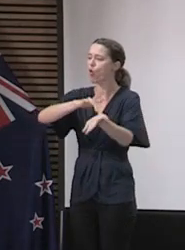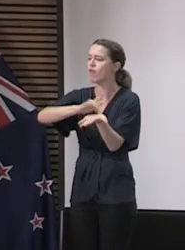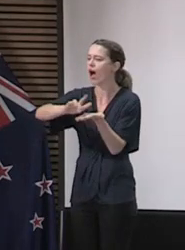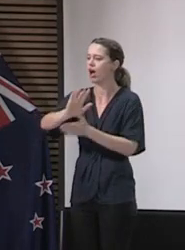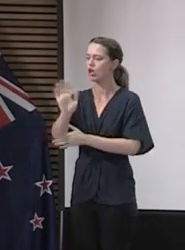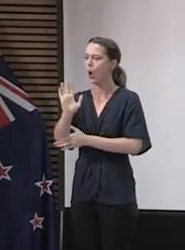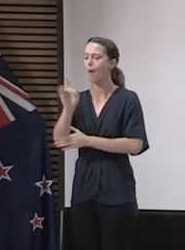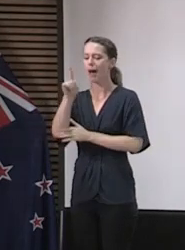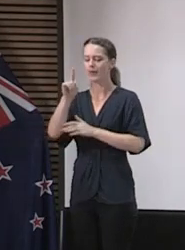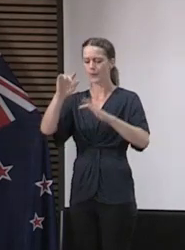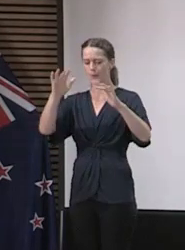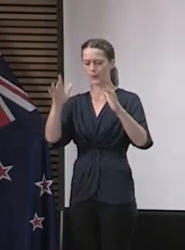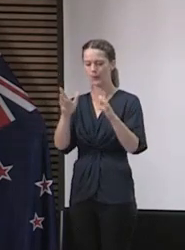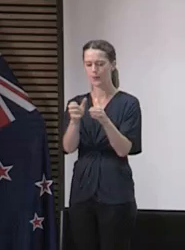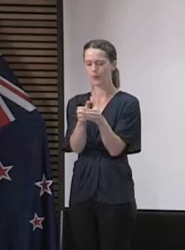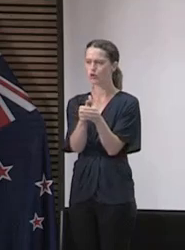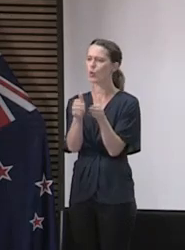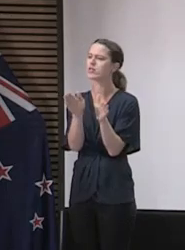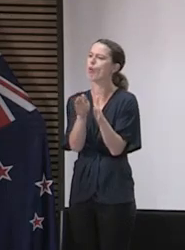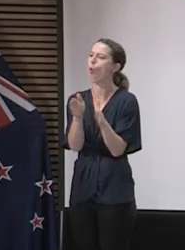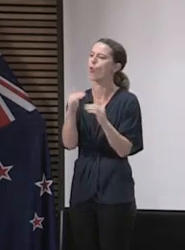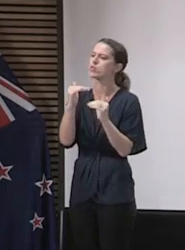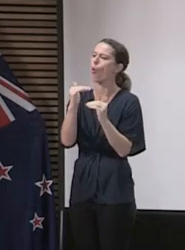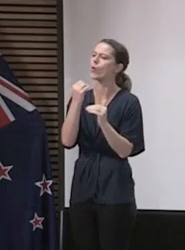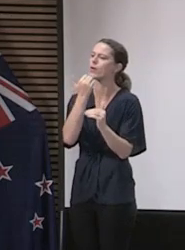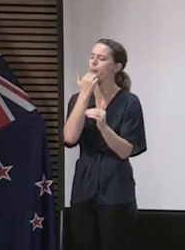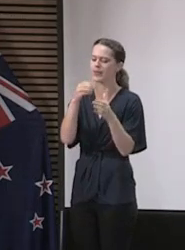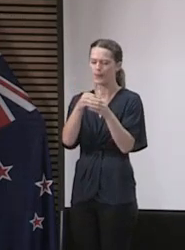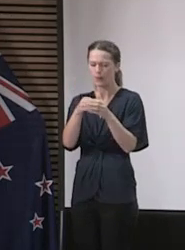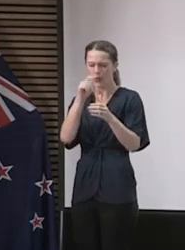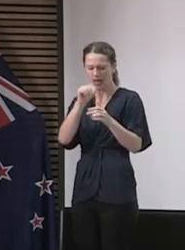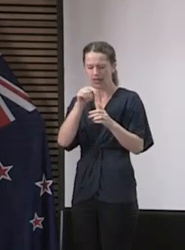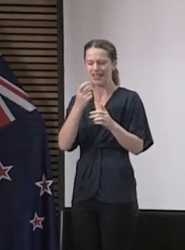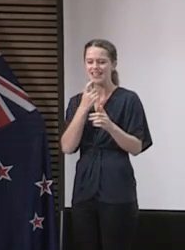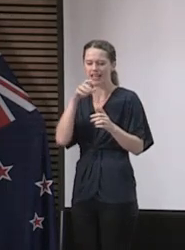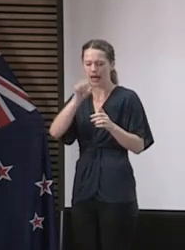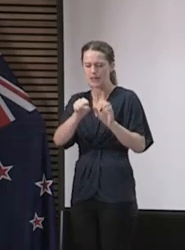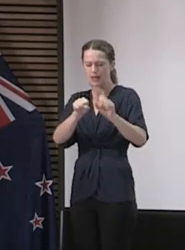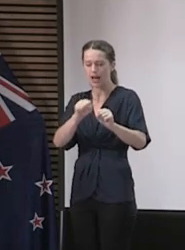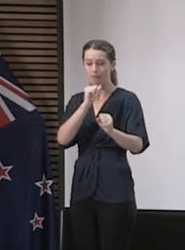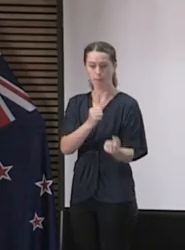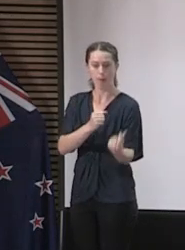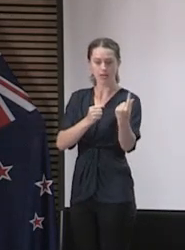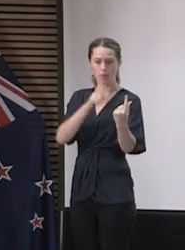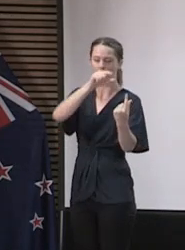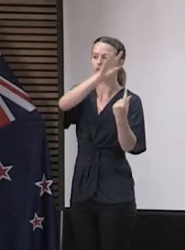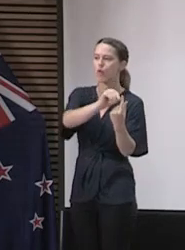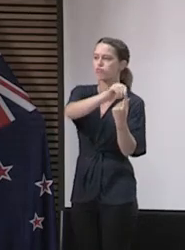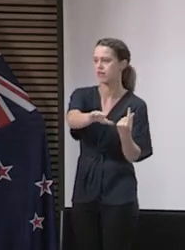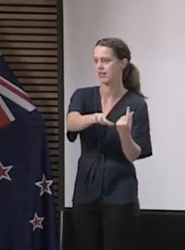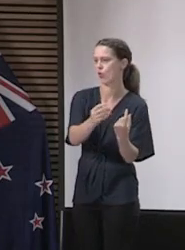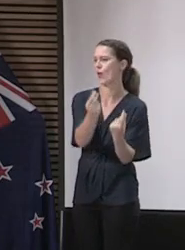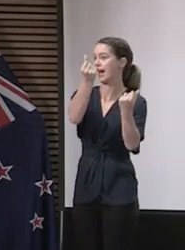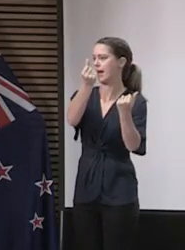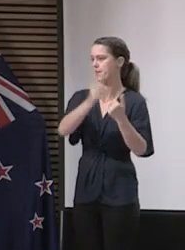we get down to a small number of cases so that we are able to stamp out any cases and any outbreaks that might come